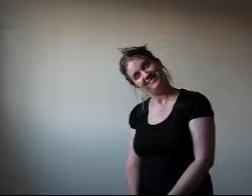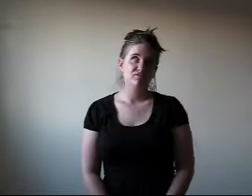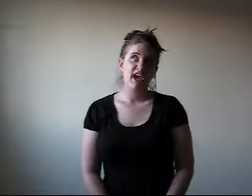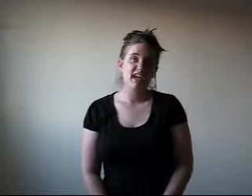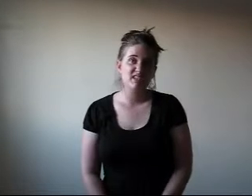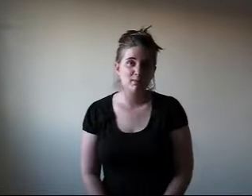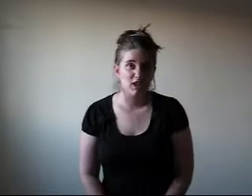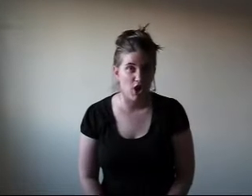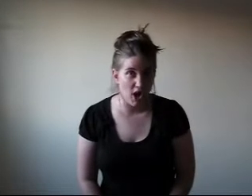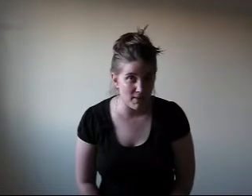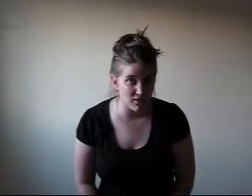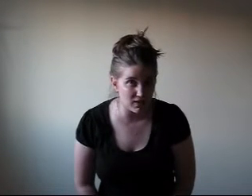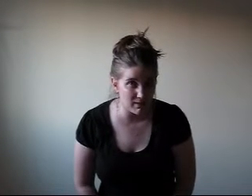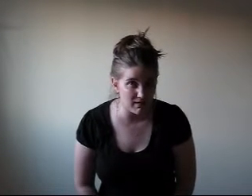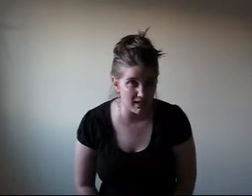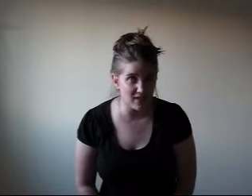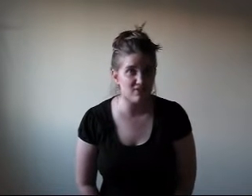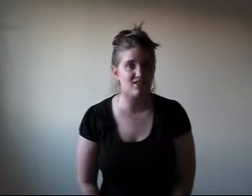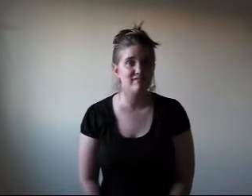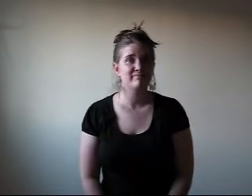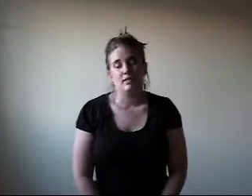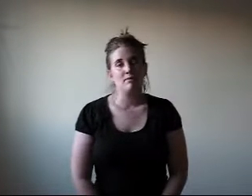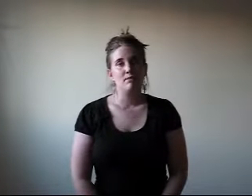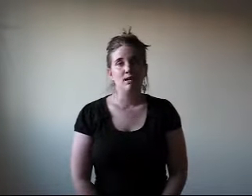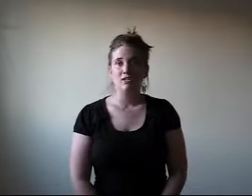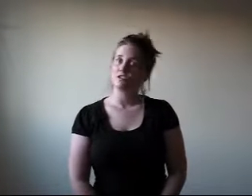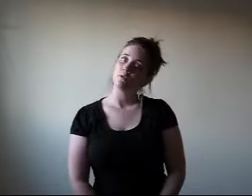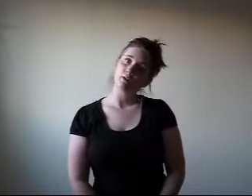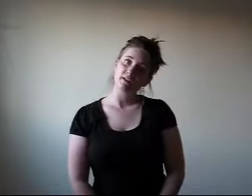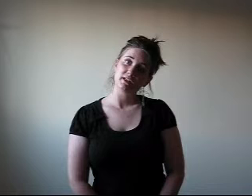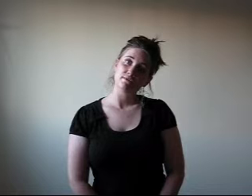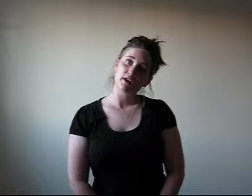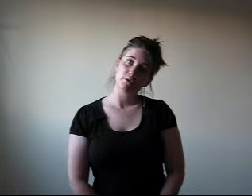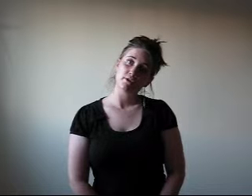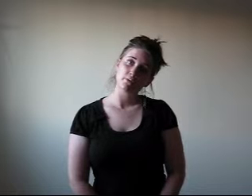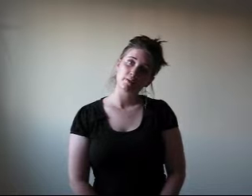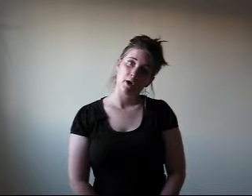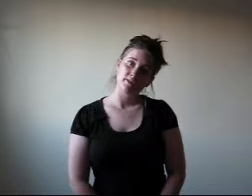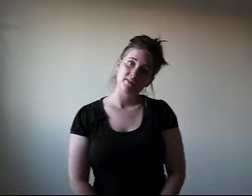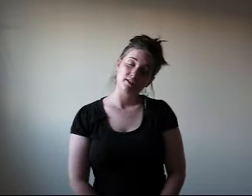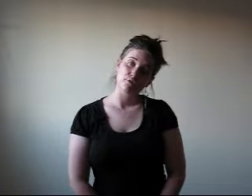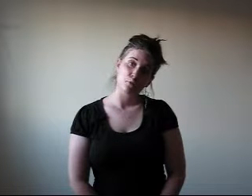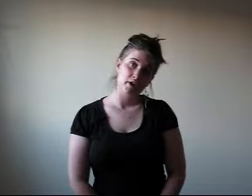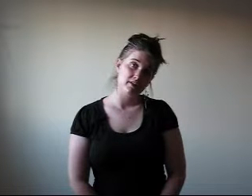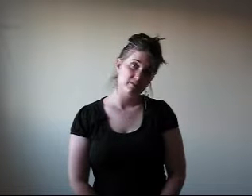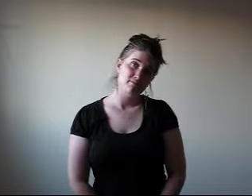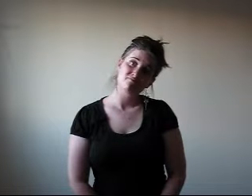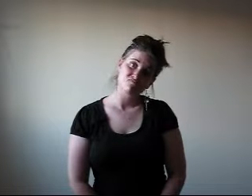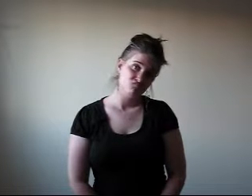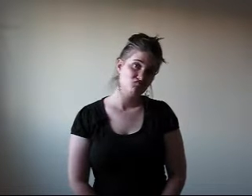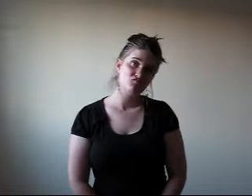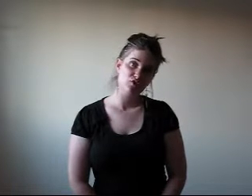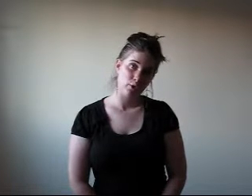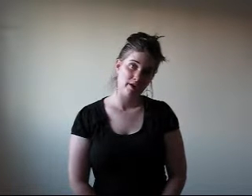I get some of the commenters on my videos, some of them I just don't want to dignify with a response, and if you're one of them... Sorry.